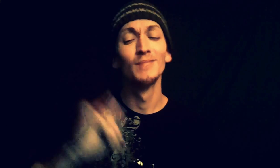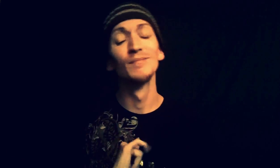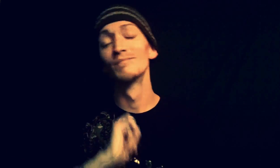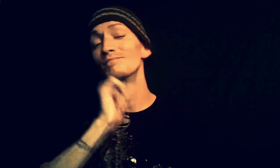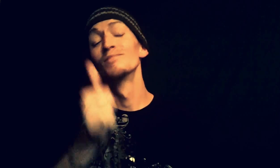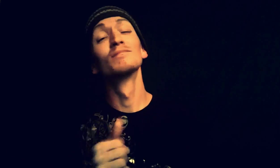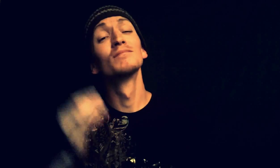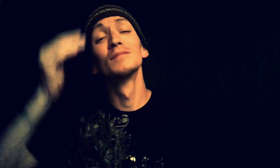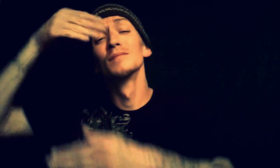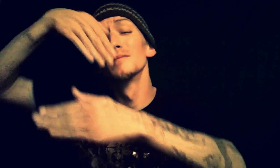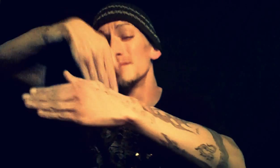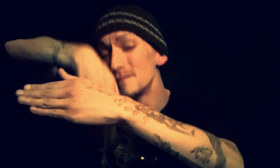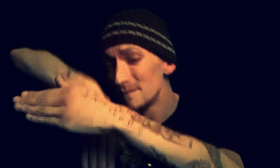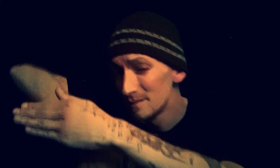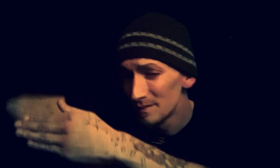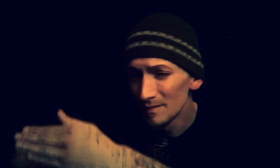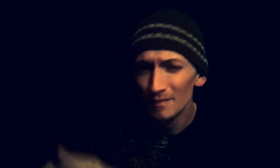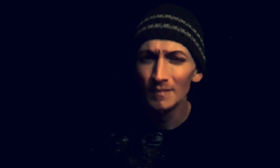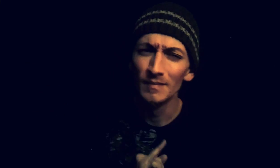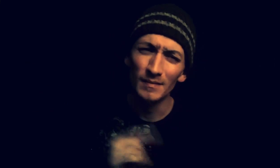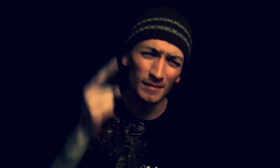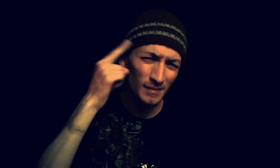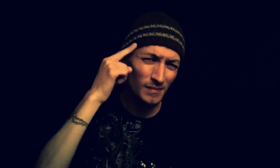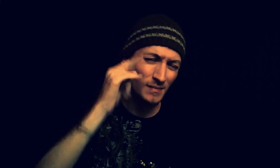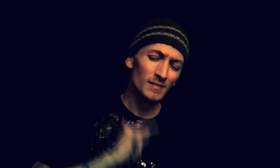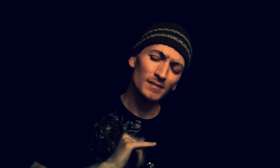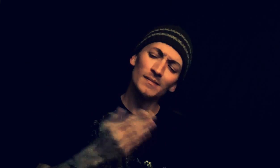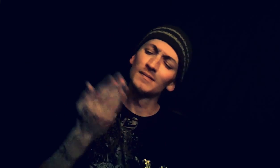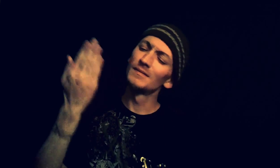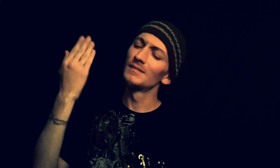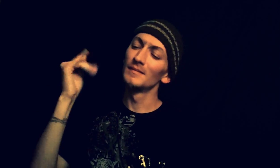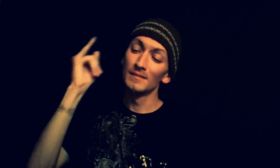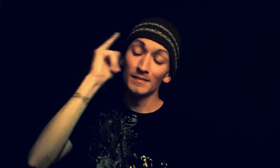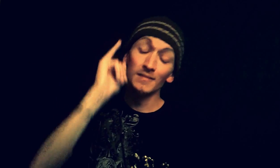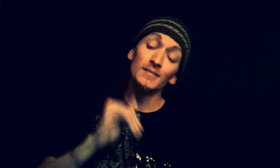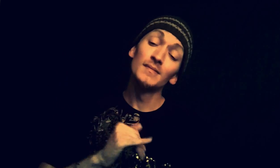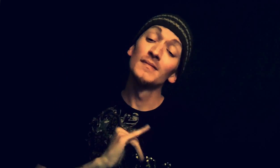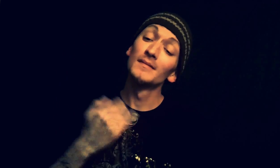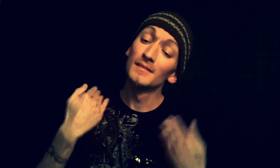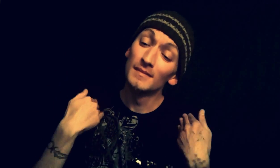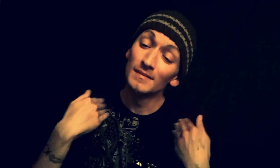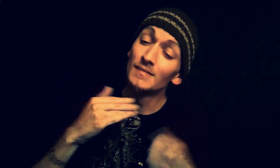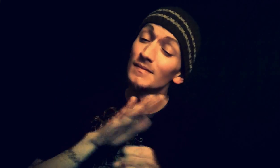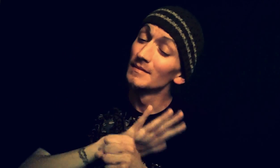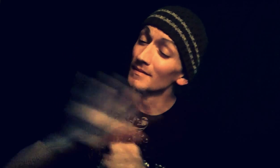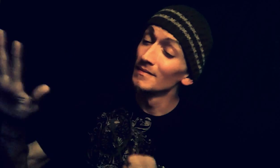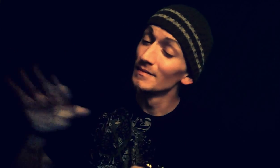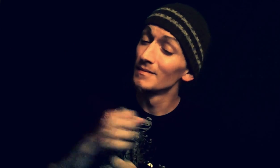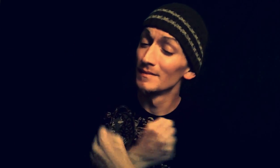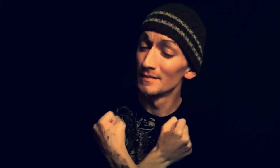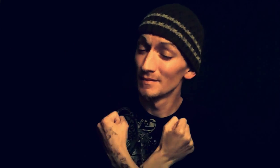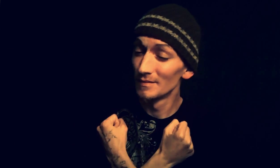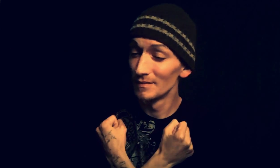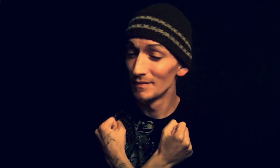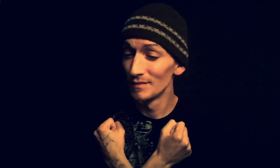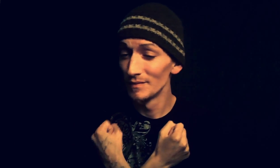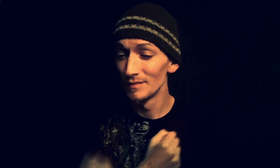wasn't deeper than I thought I was Have enough love